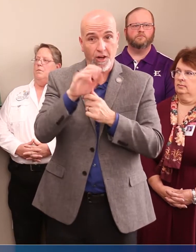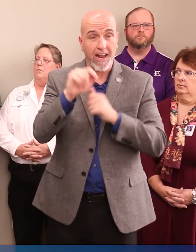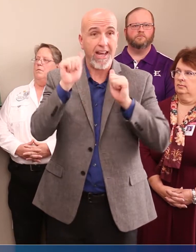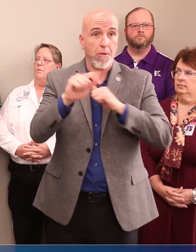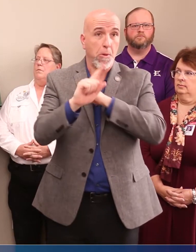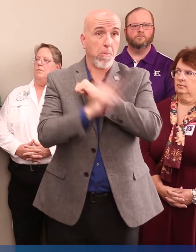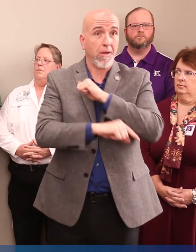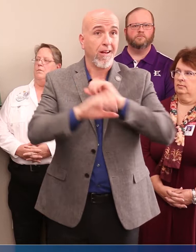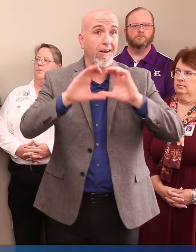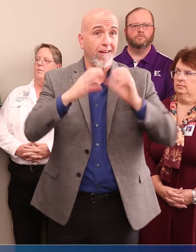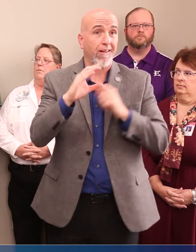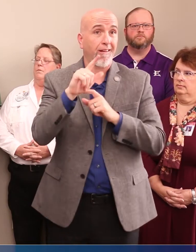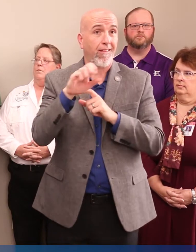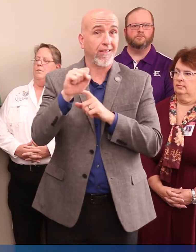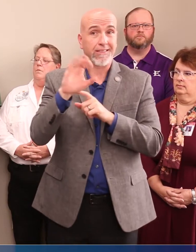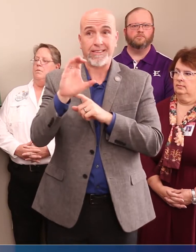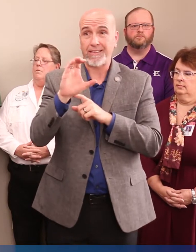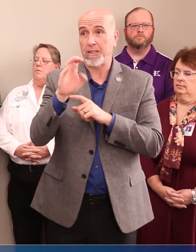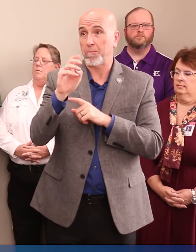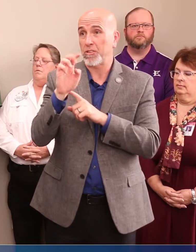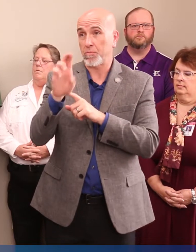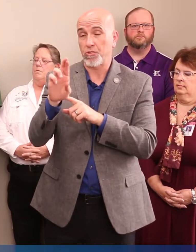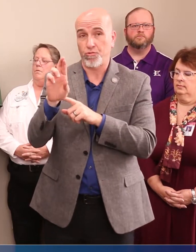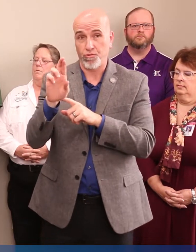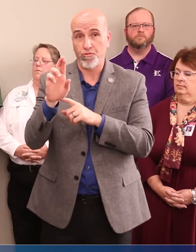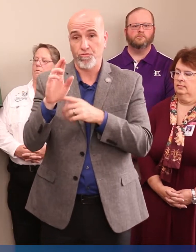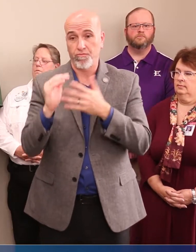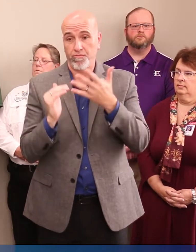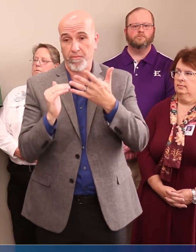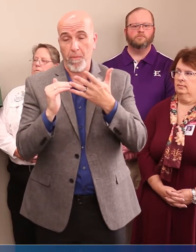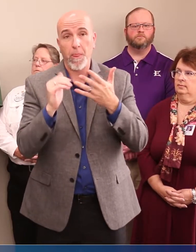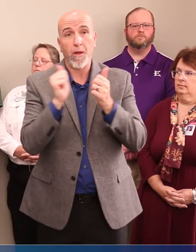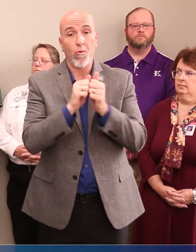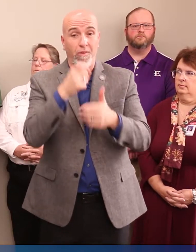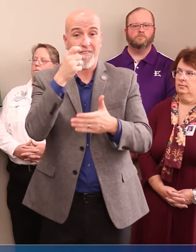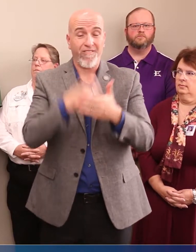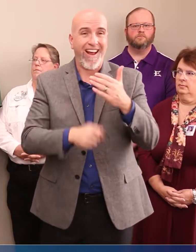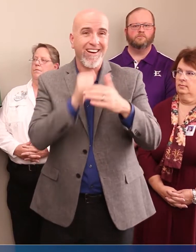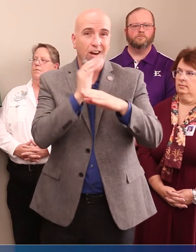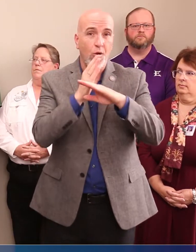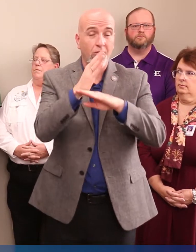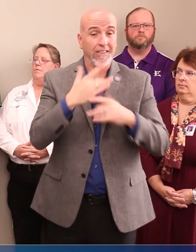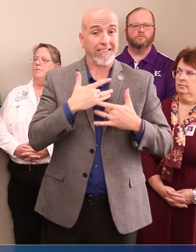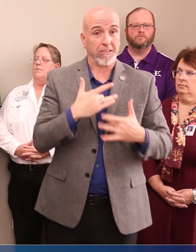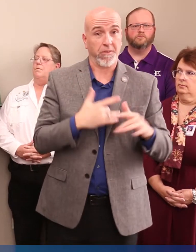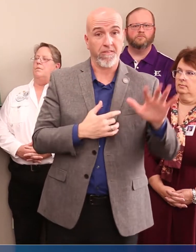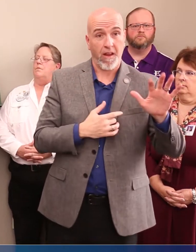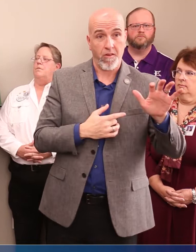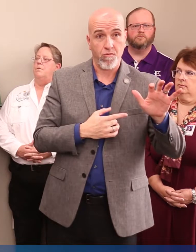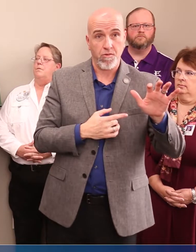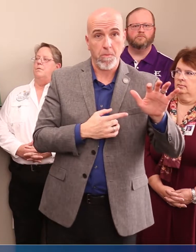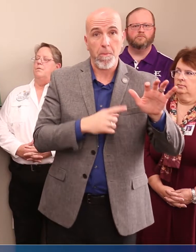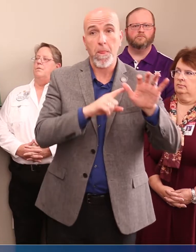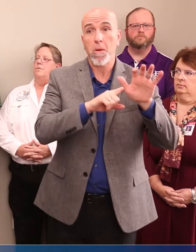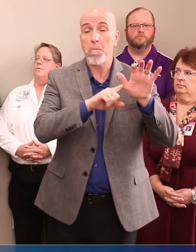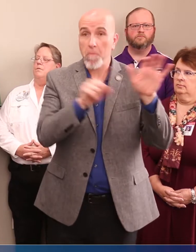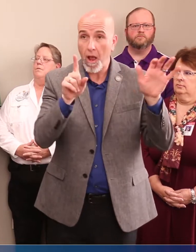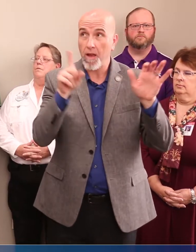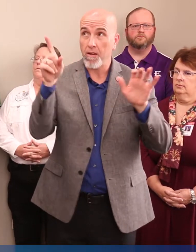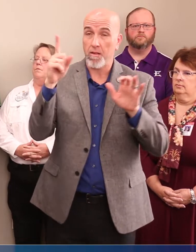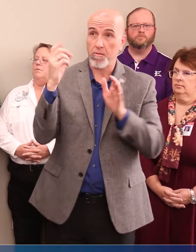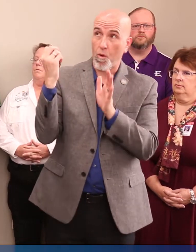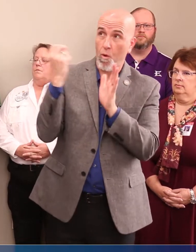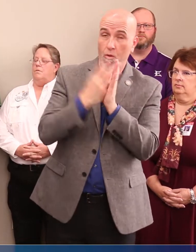punishable as a Class C misdemeanor with a fine not to exceed normally $500, but as